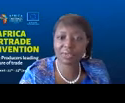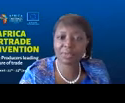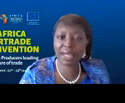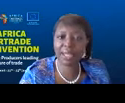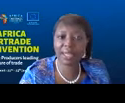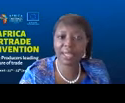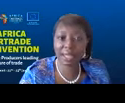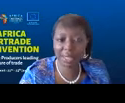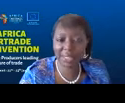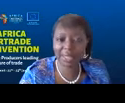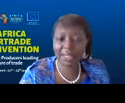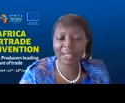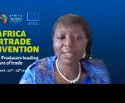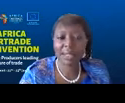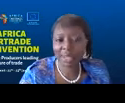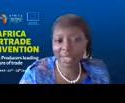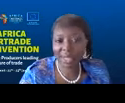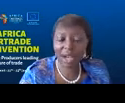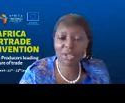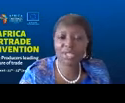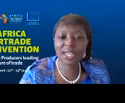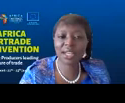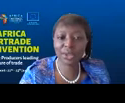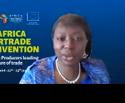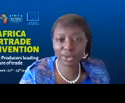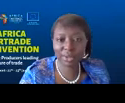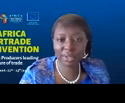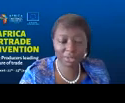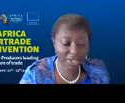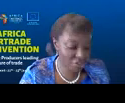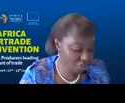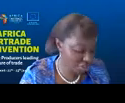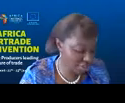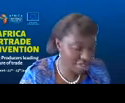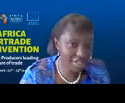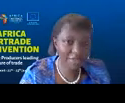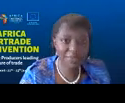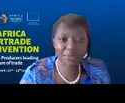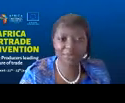received by Nemlin. Nemlin, how do you say hello in French?